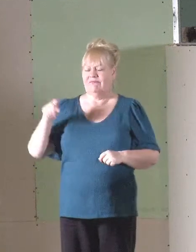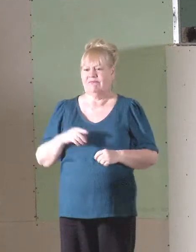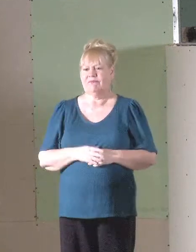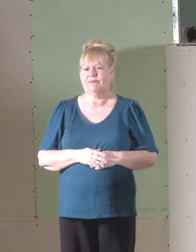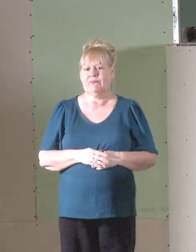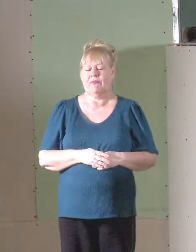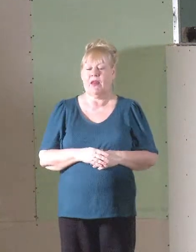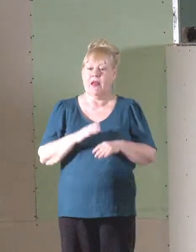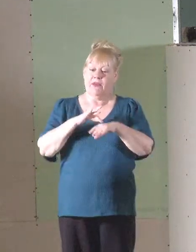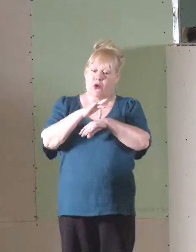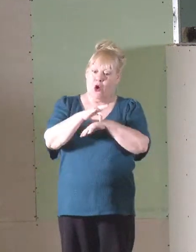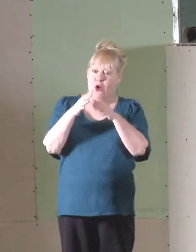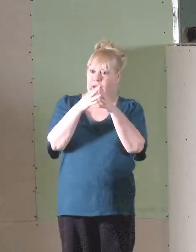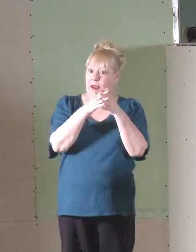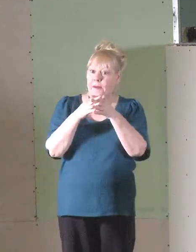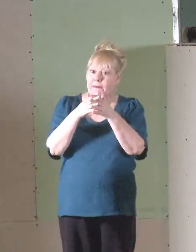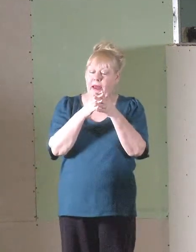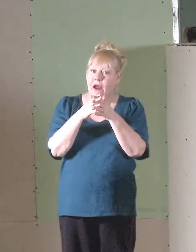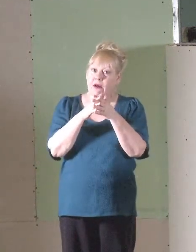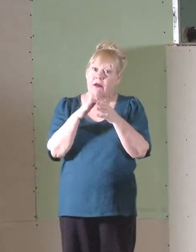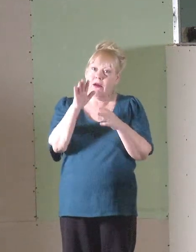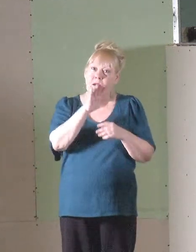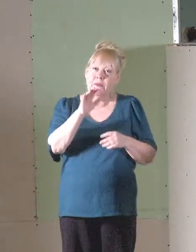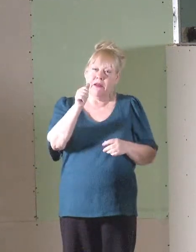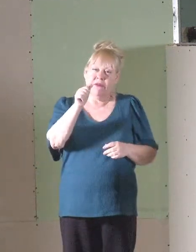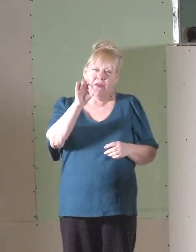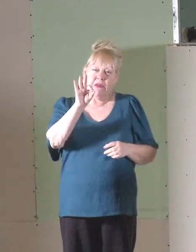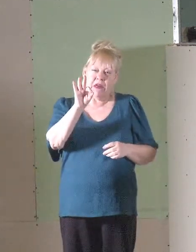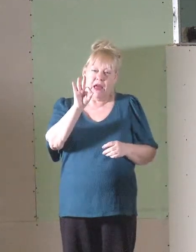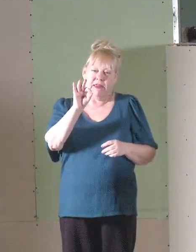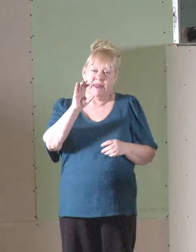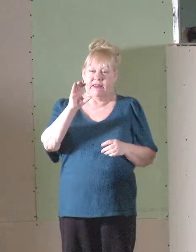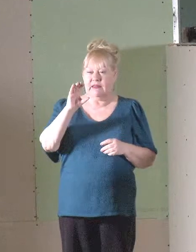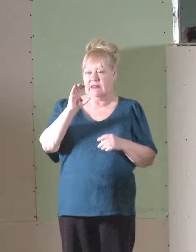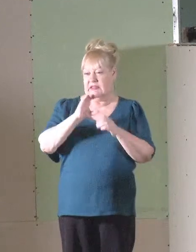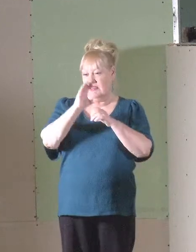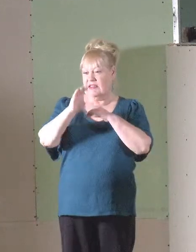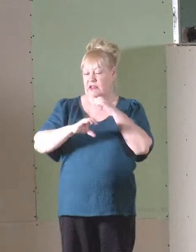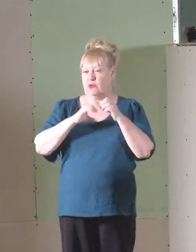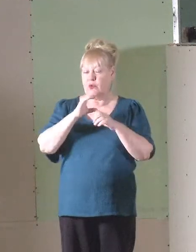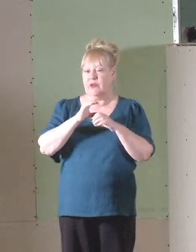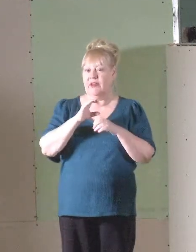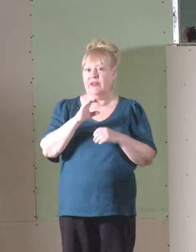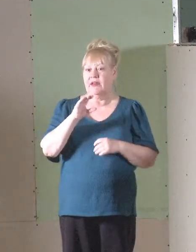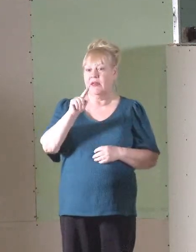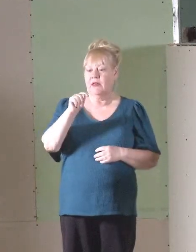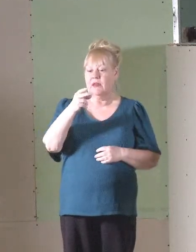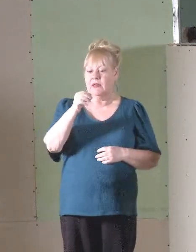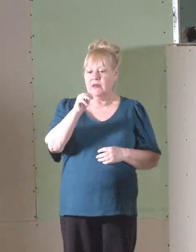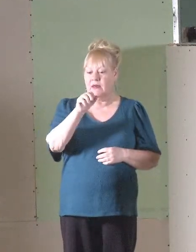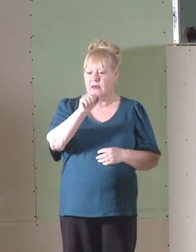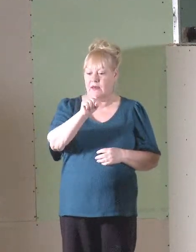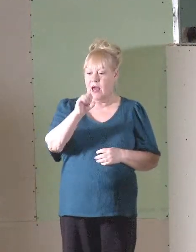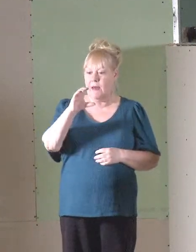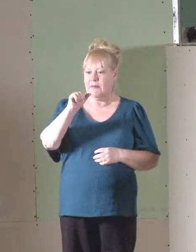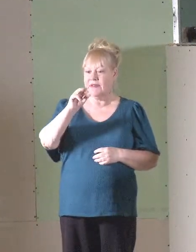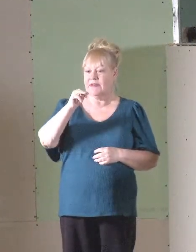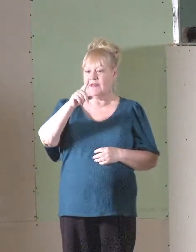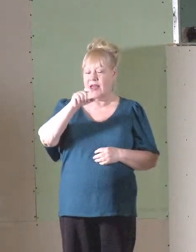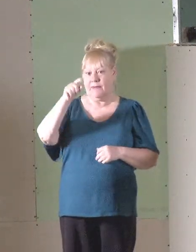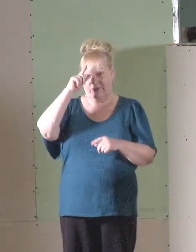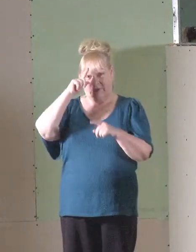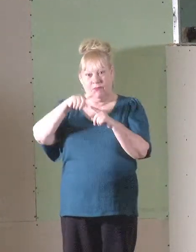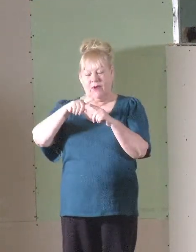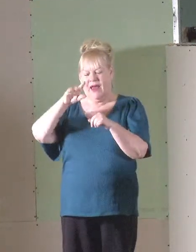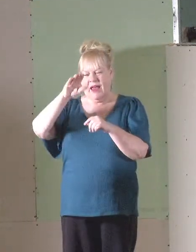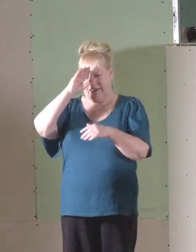Then in early America, long about the 19th century, people like Thomas Campbell and his son Alexander in Pennsylvania and Barton